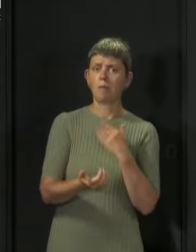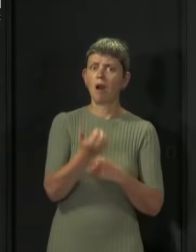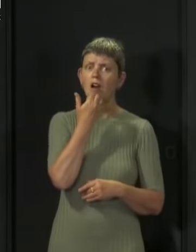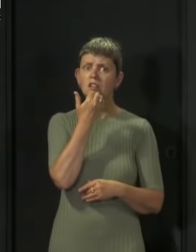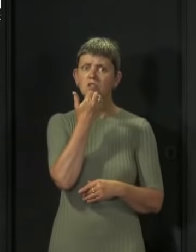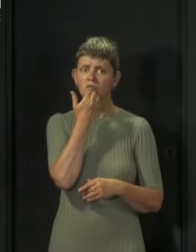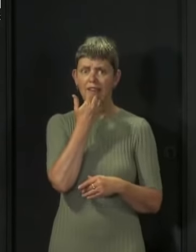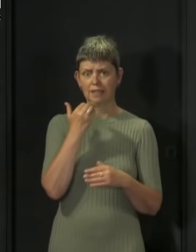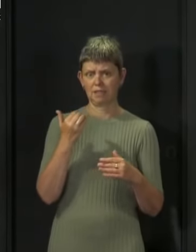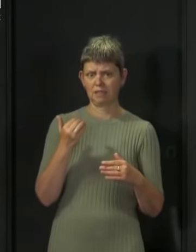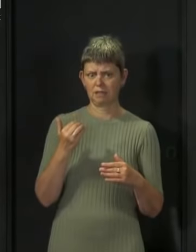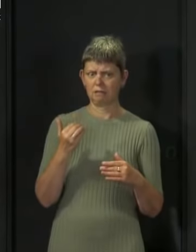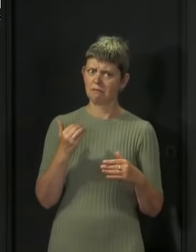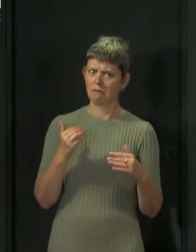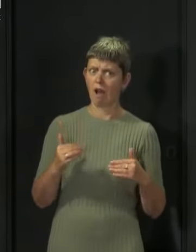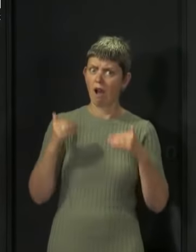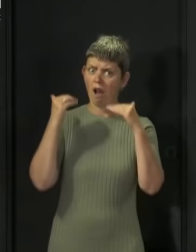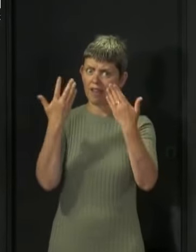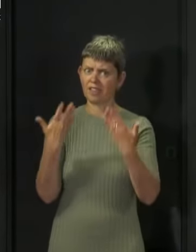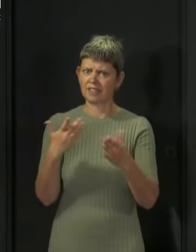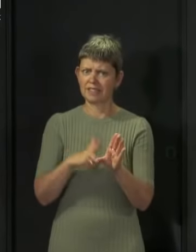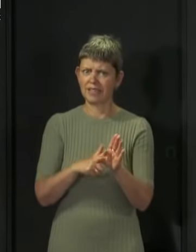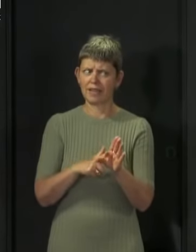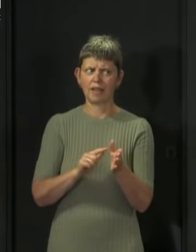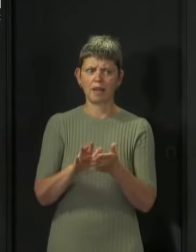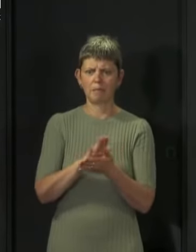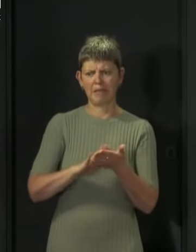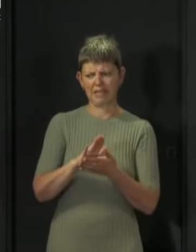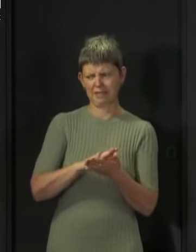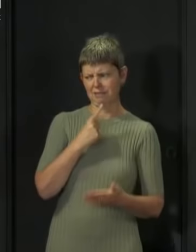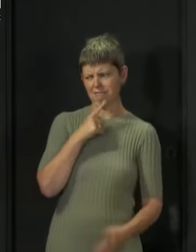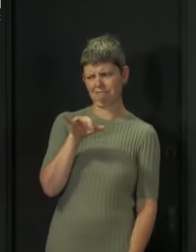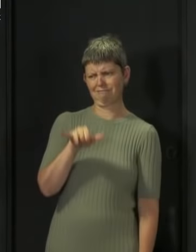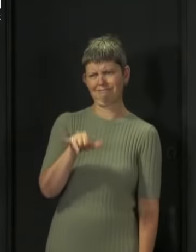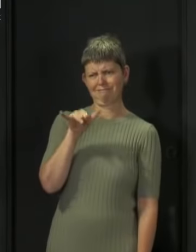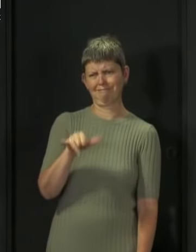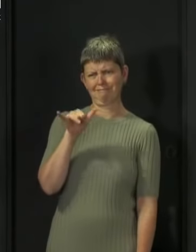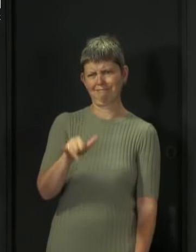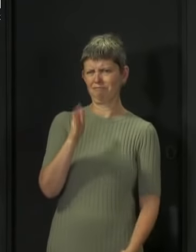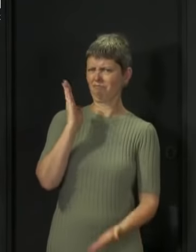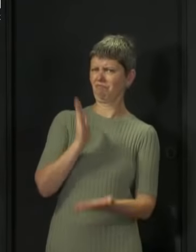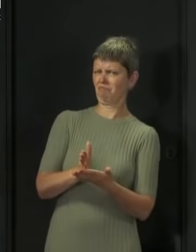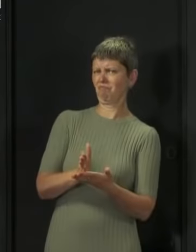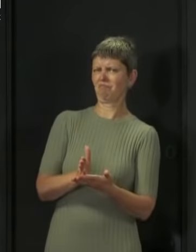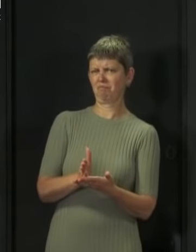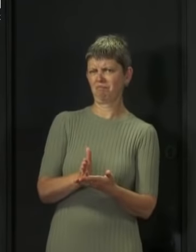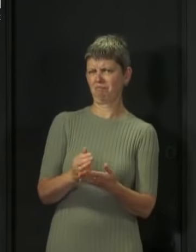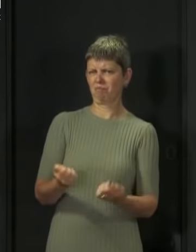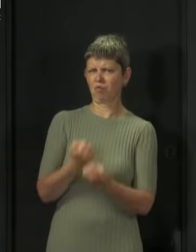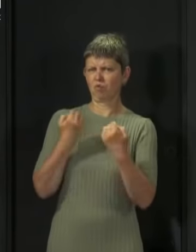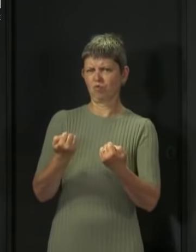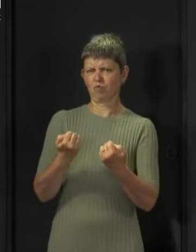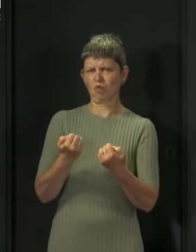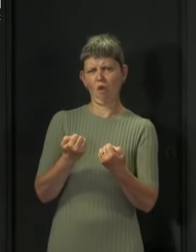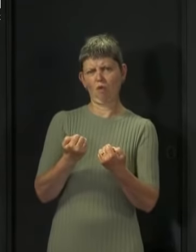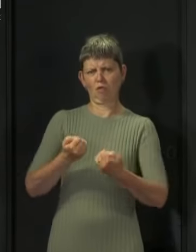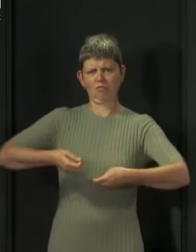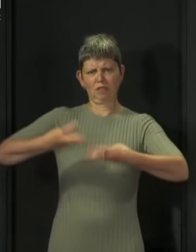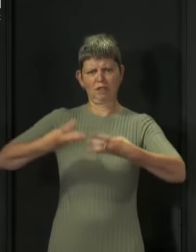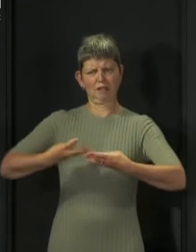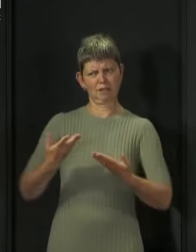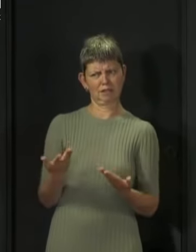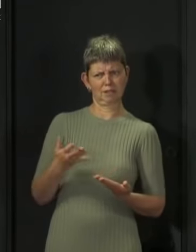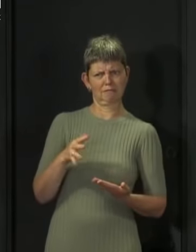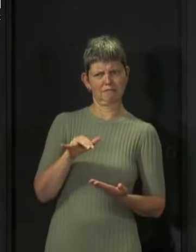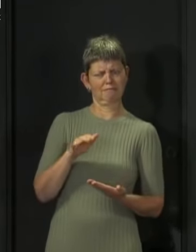with moderation, suggested that there was something not credible about this year's exams. I don't agree with that, but it